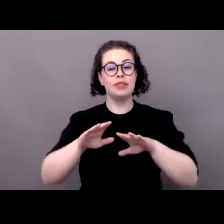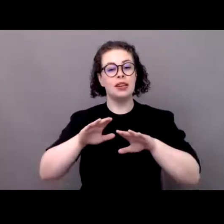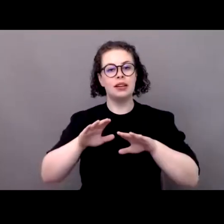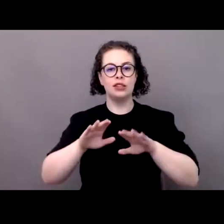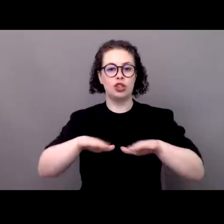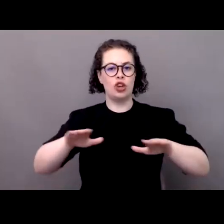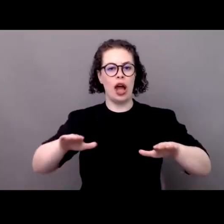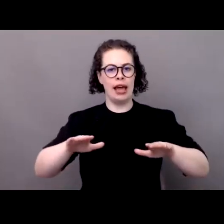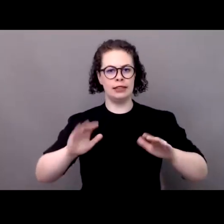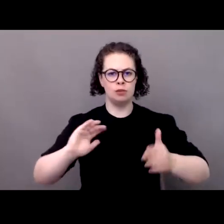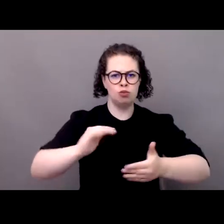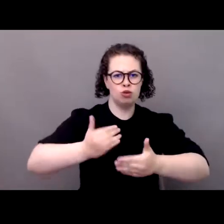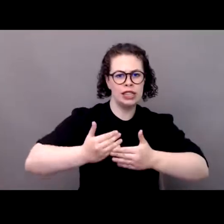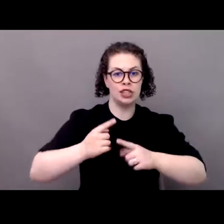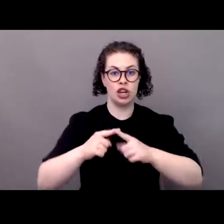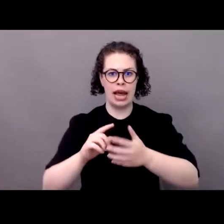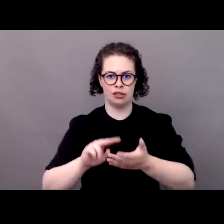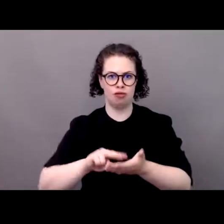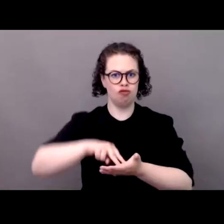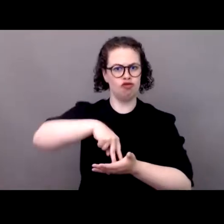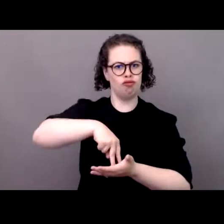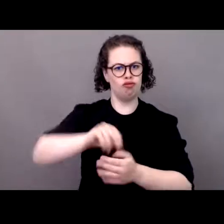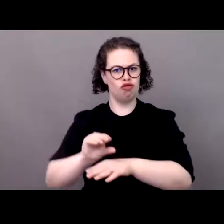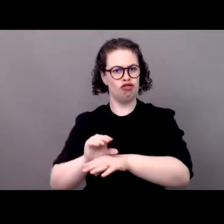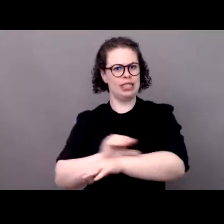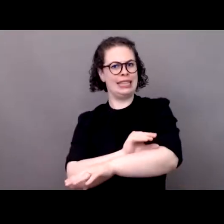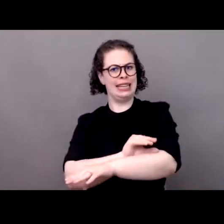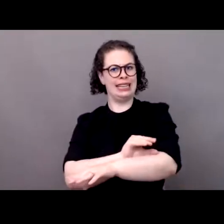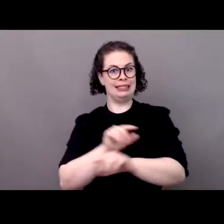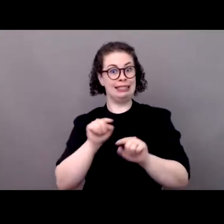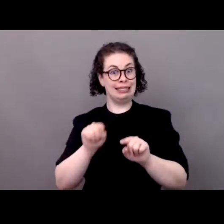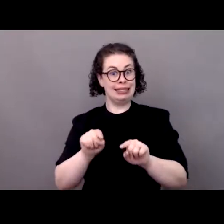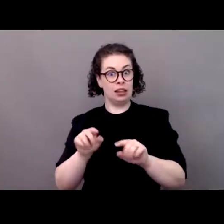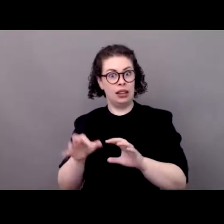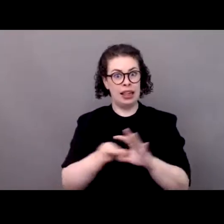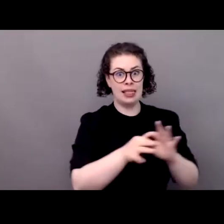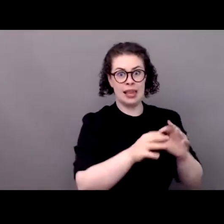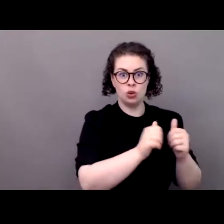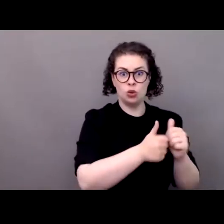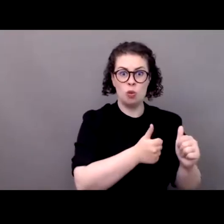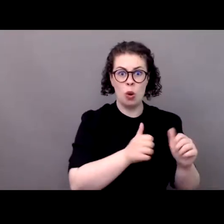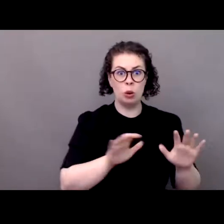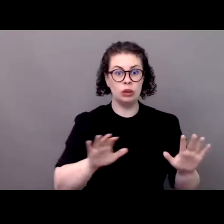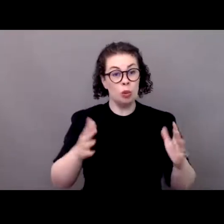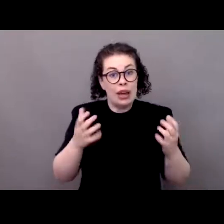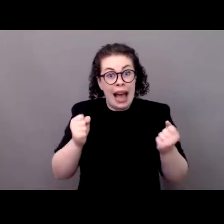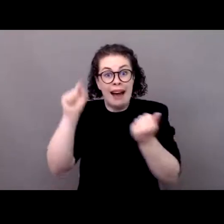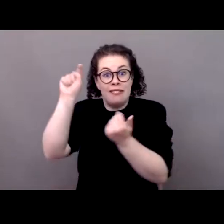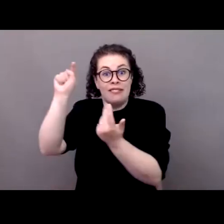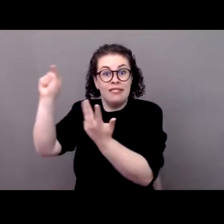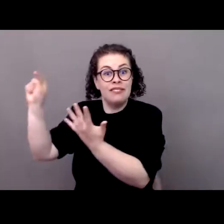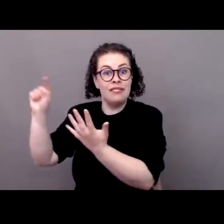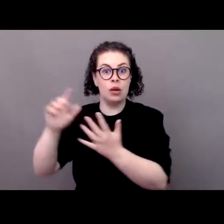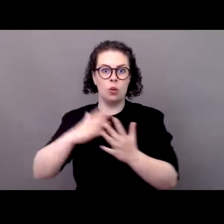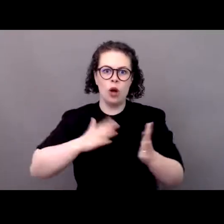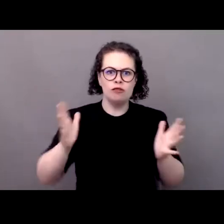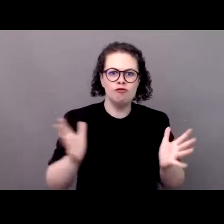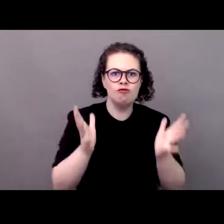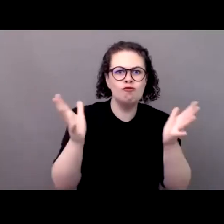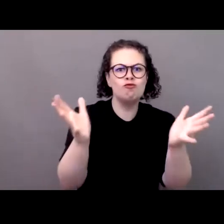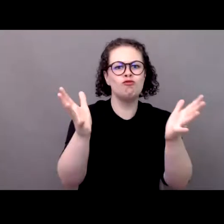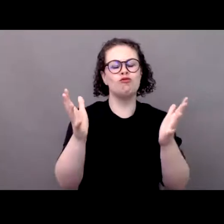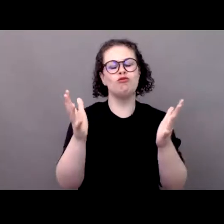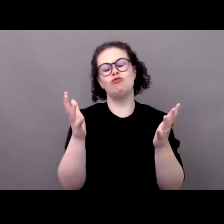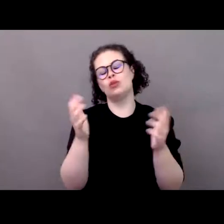me and i would like to congratulate the panelists who have presented the projects they have worked to promote the greening of sports such as the blue heat